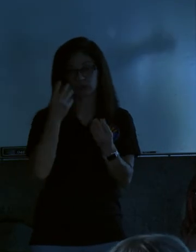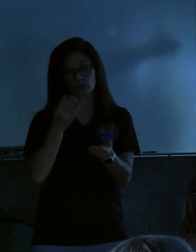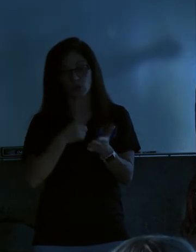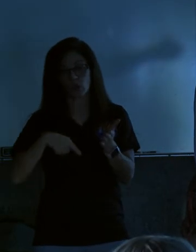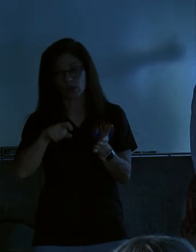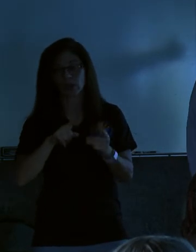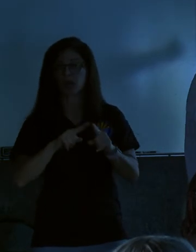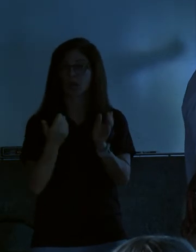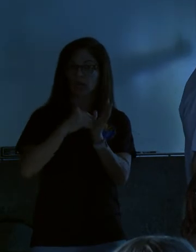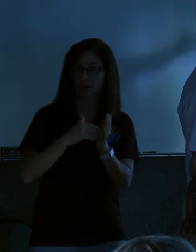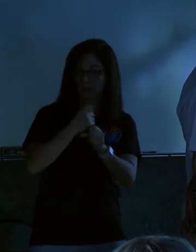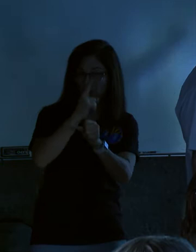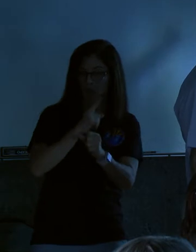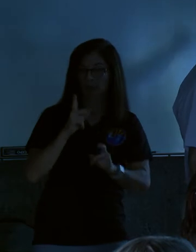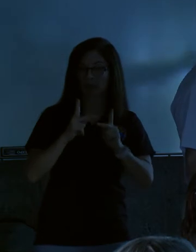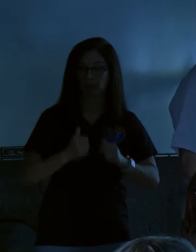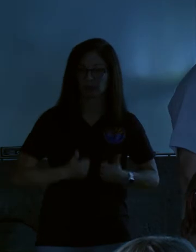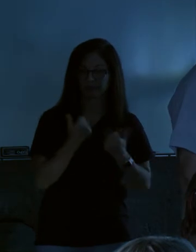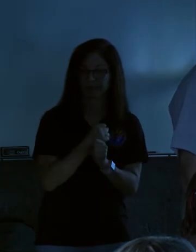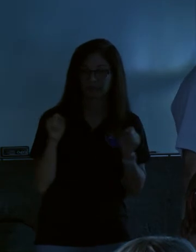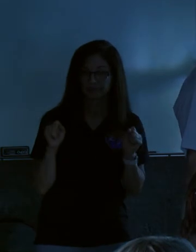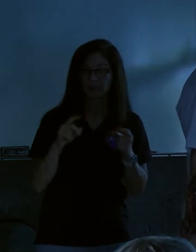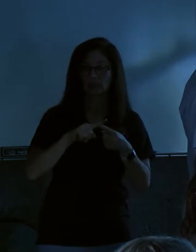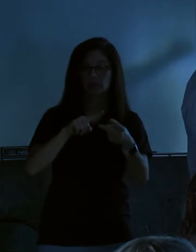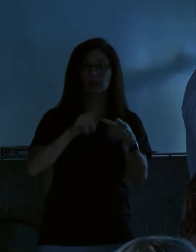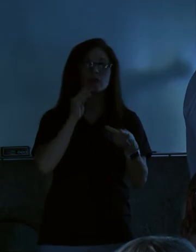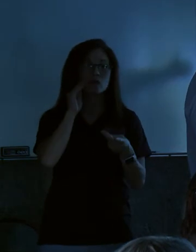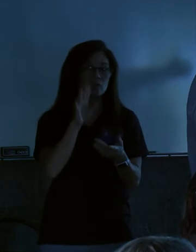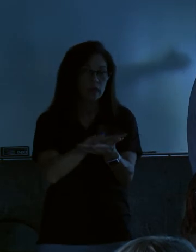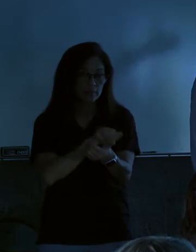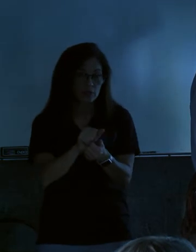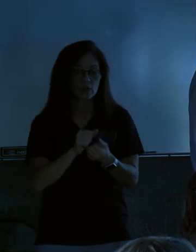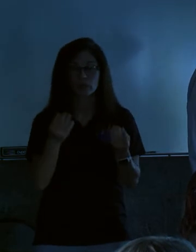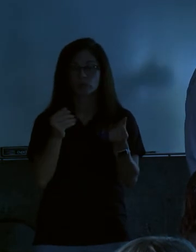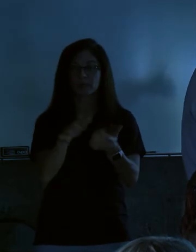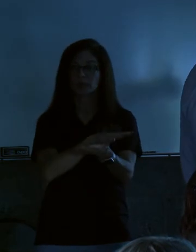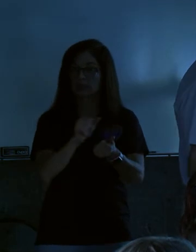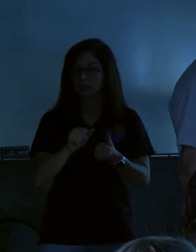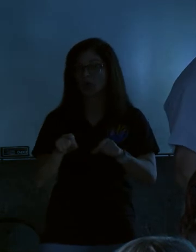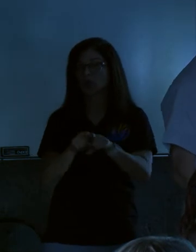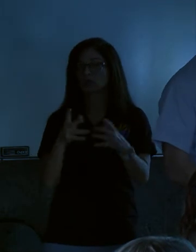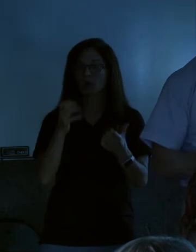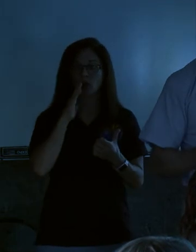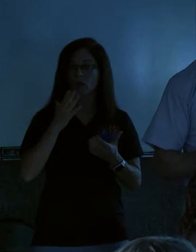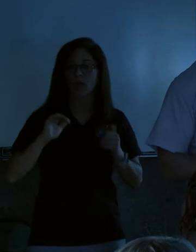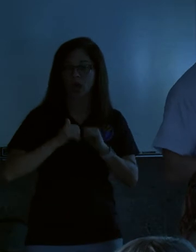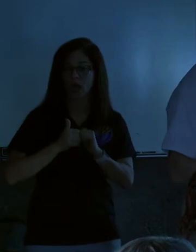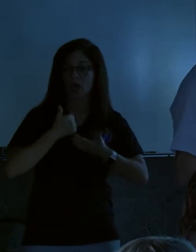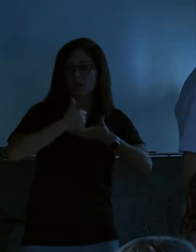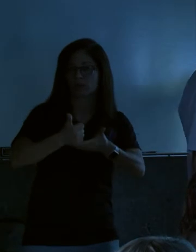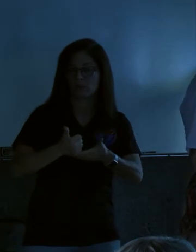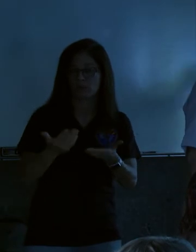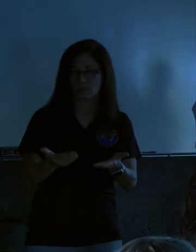But again, we were looking for life safety issues. We wanted to know if homes were damaged, property was damaged, and we wanted to know what assistance we